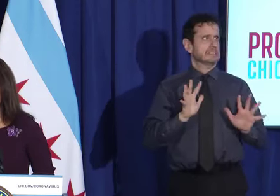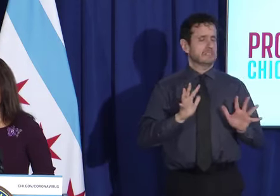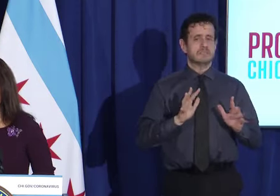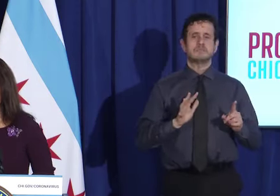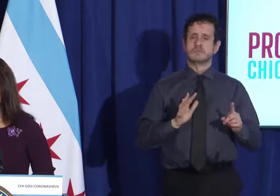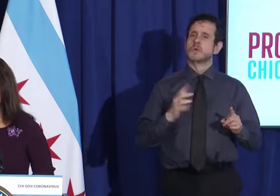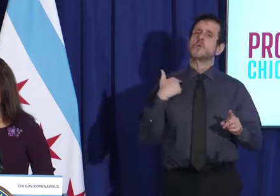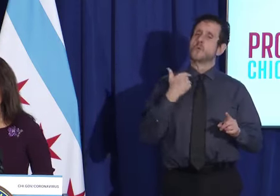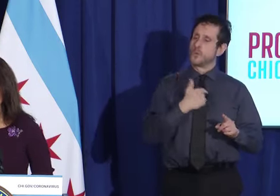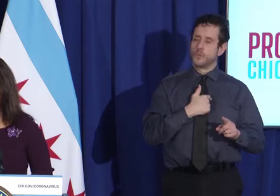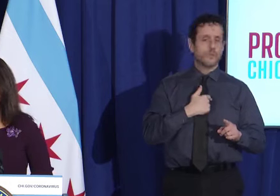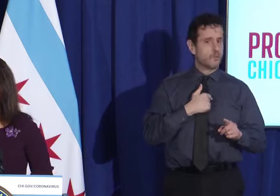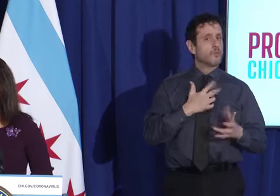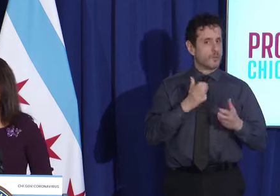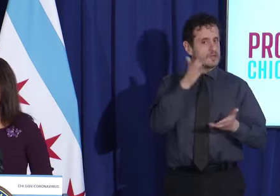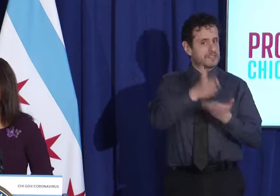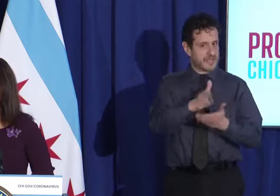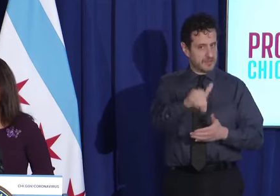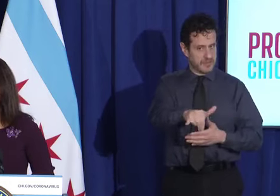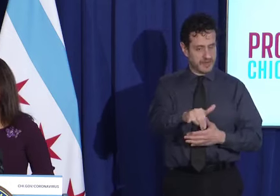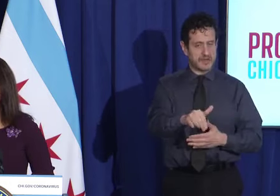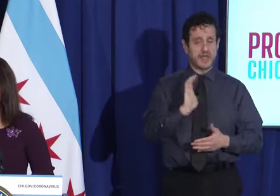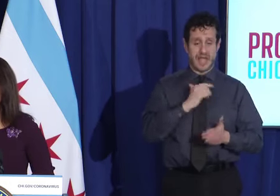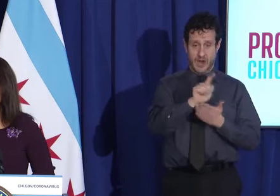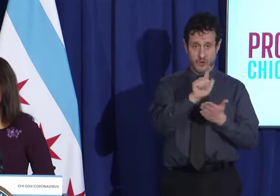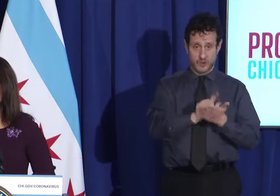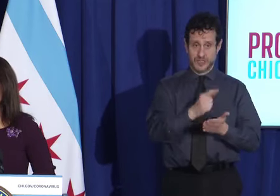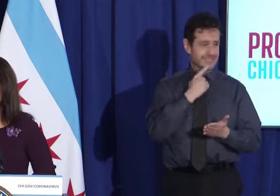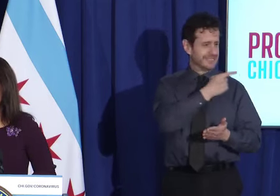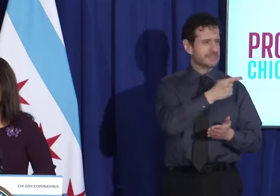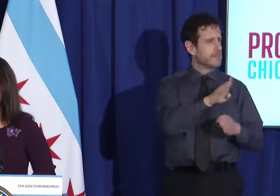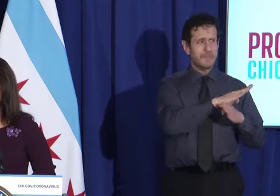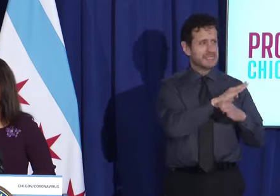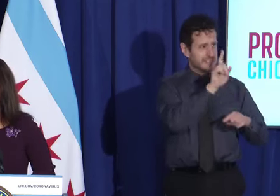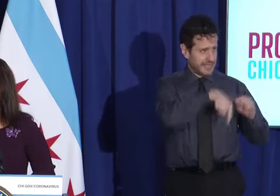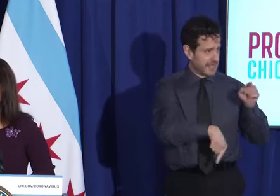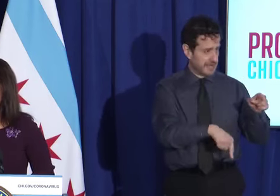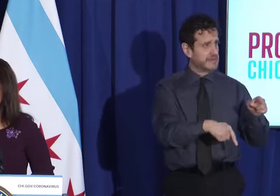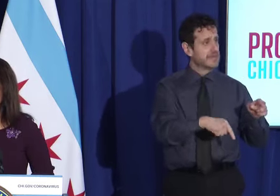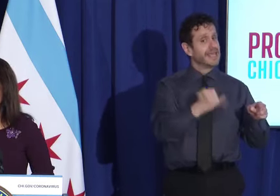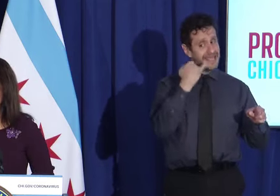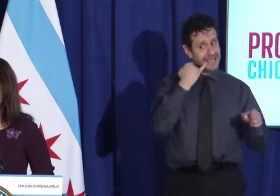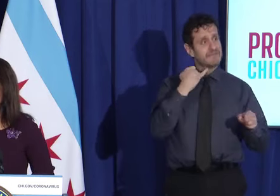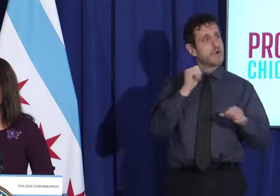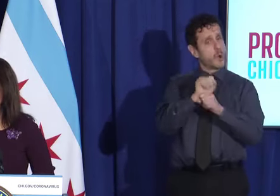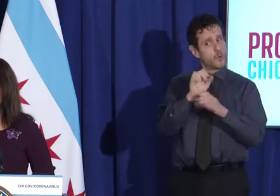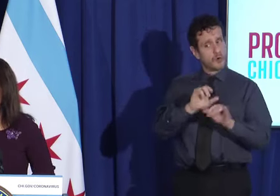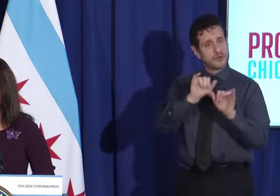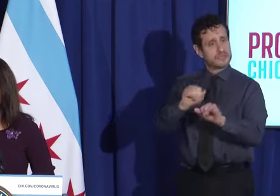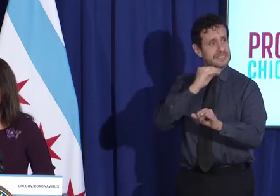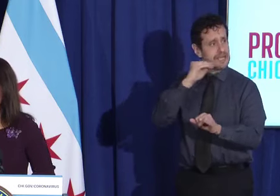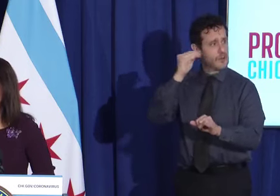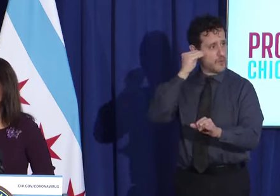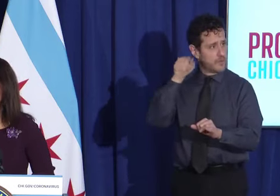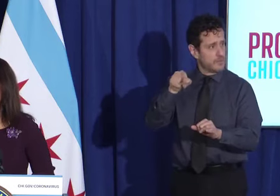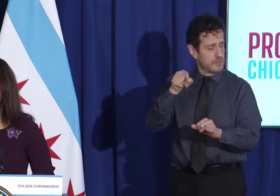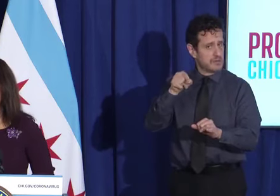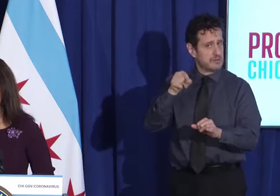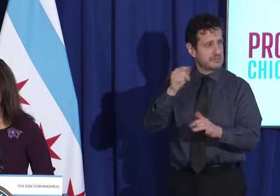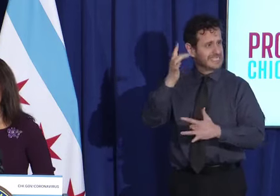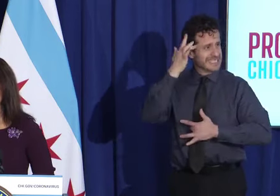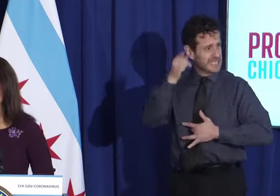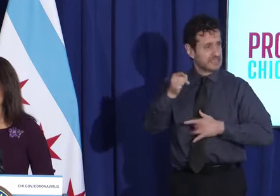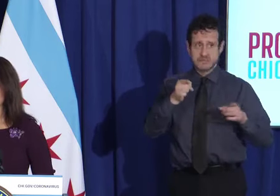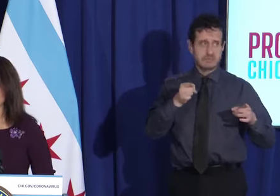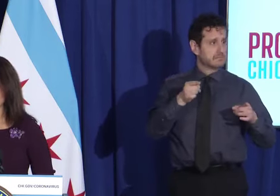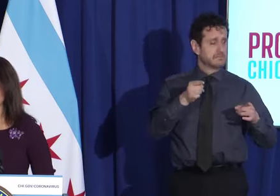our ordinance also ensures that individuals that work have a paid sick leave. And so, we are